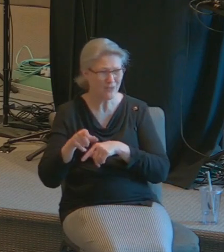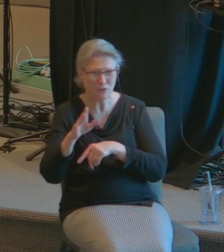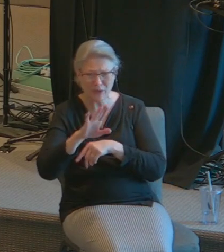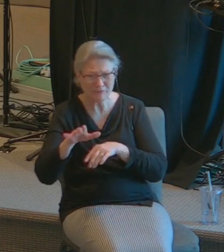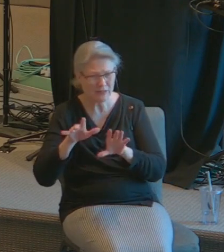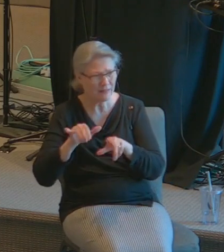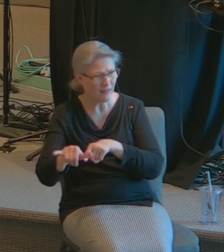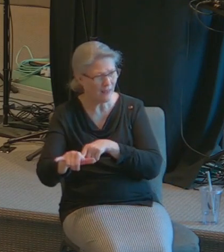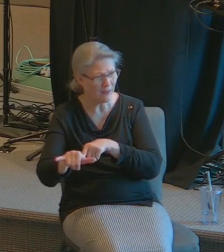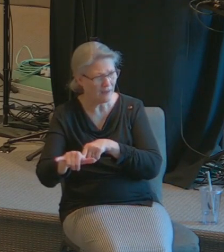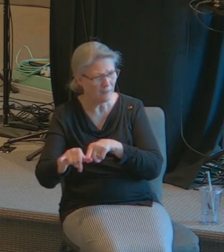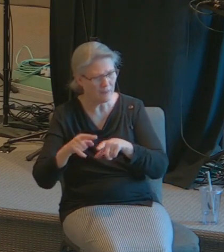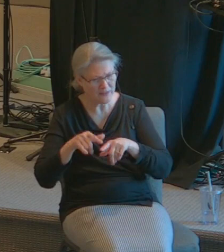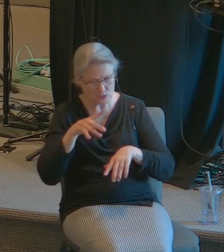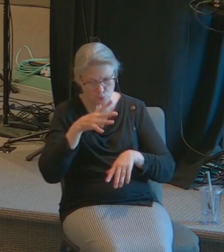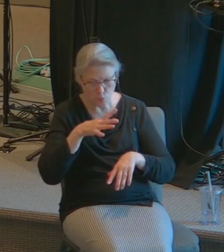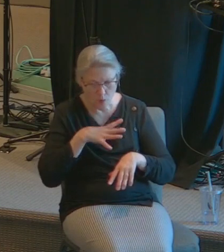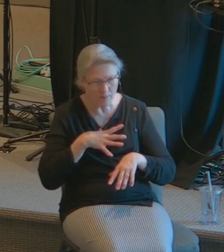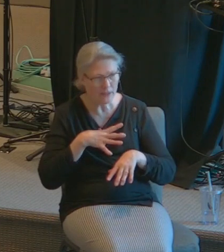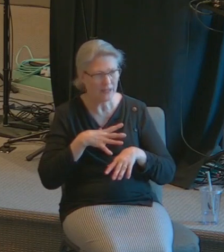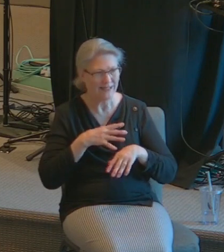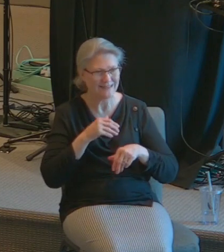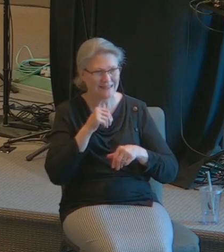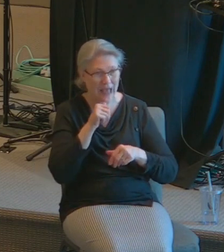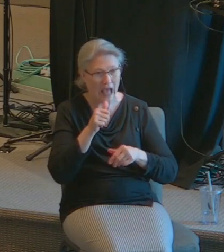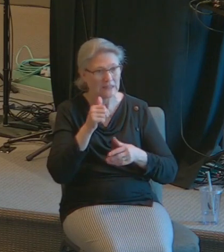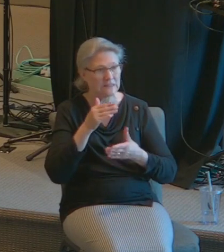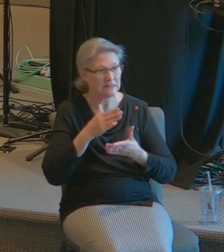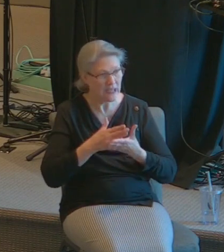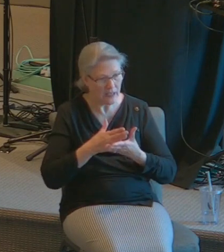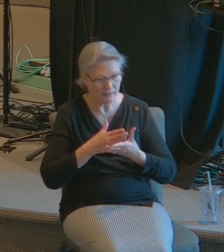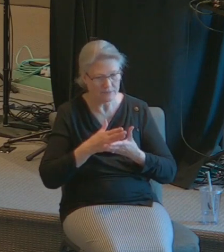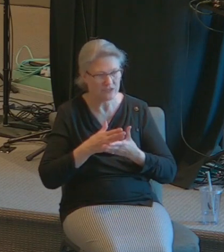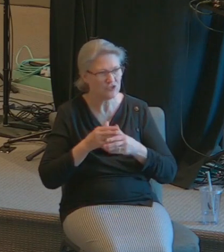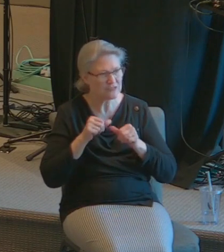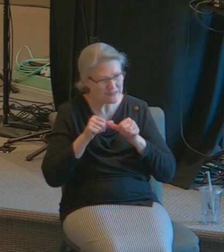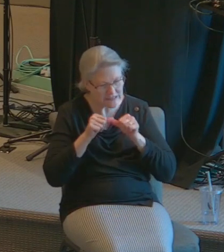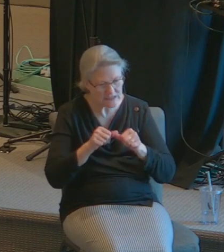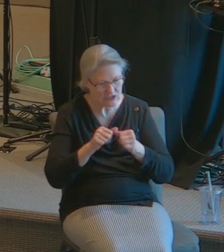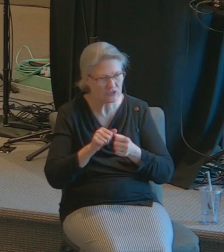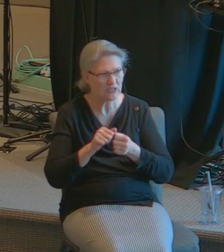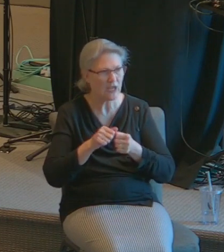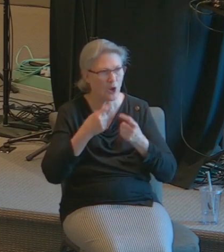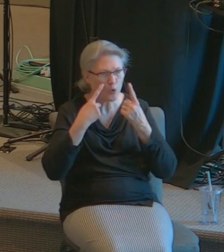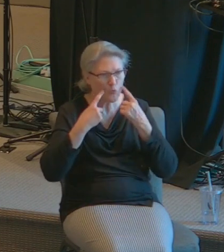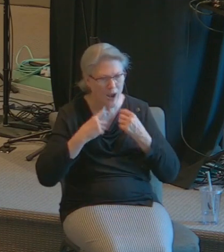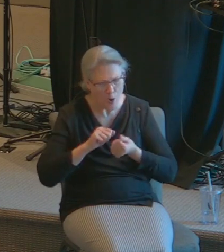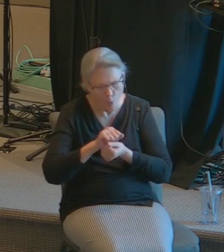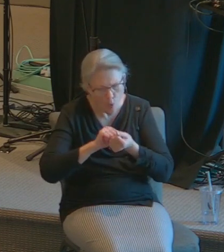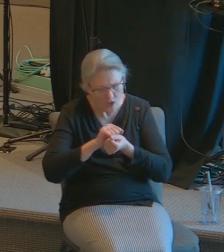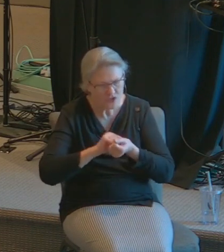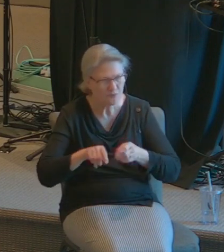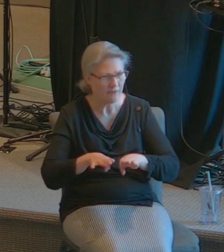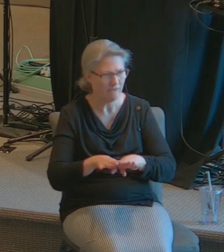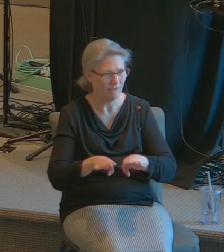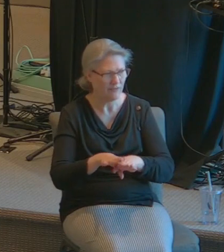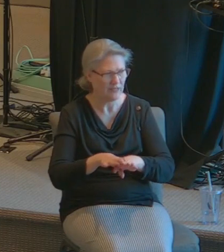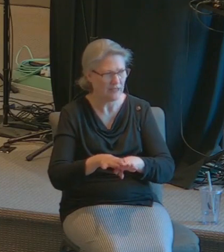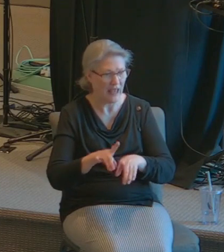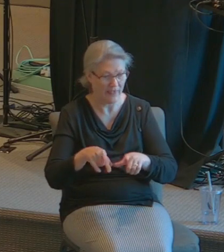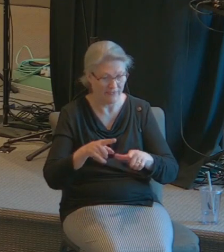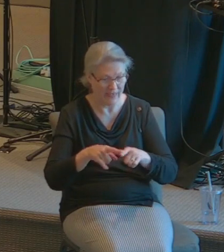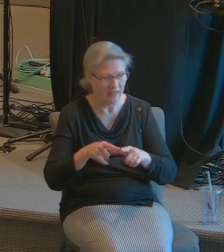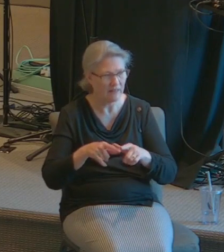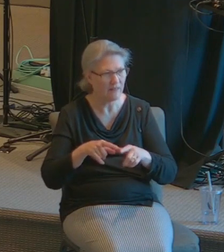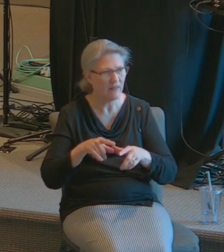all at once she responded she could have taken the cap off of that ointment and